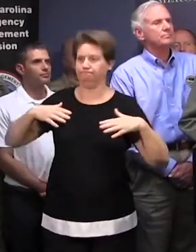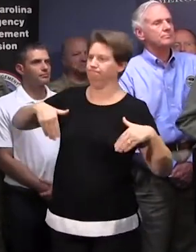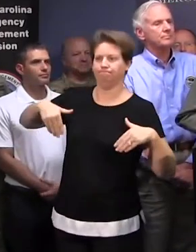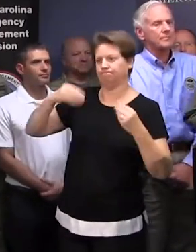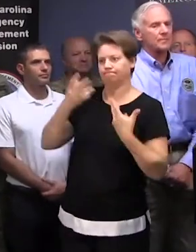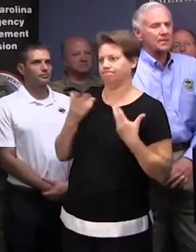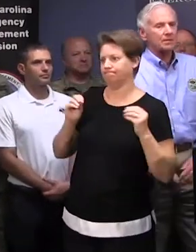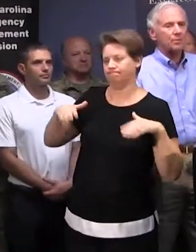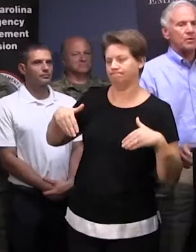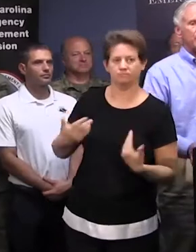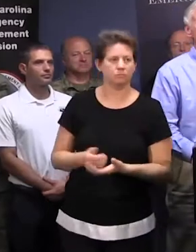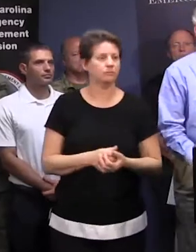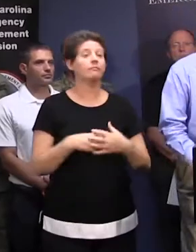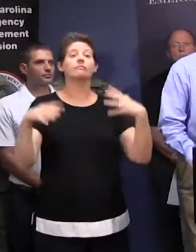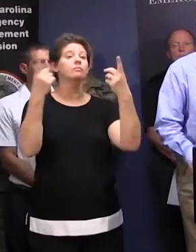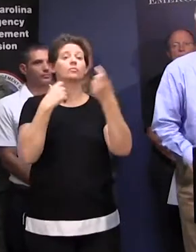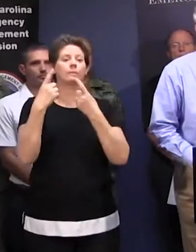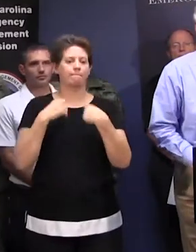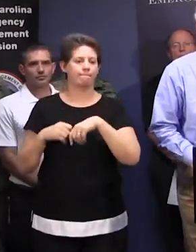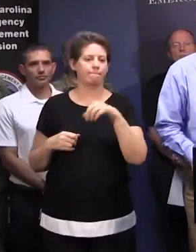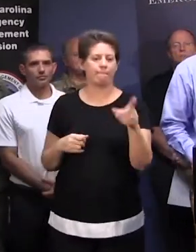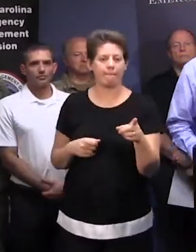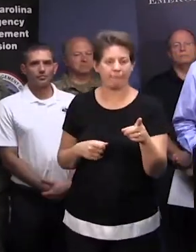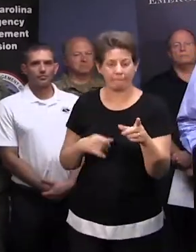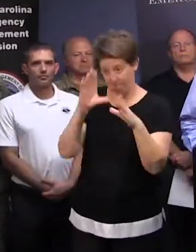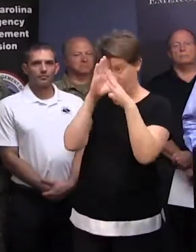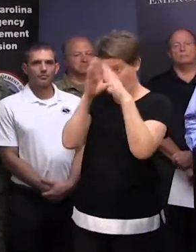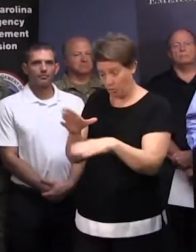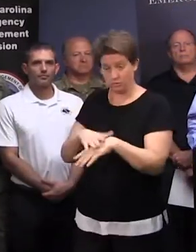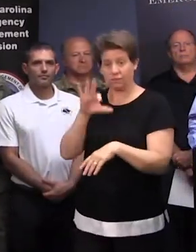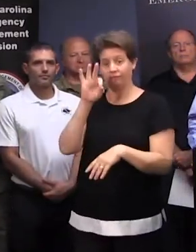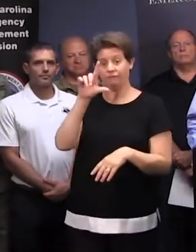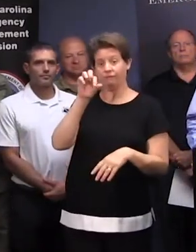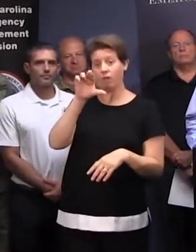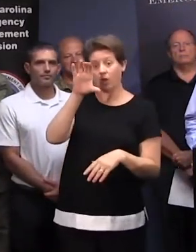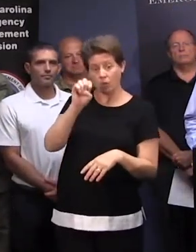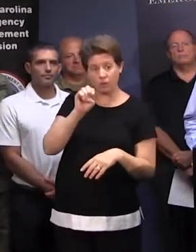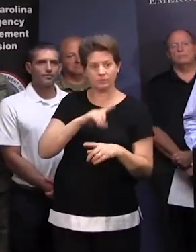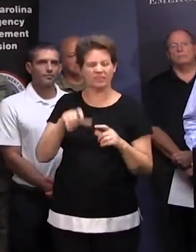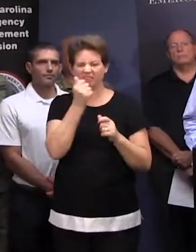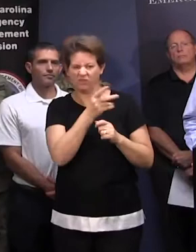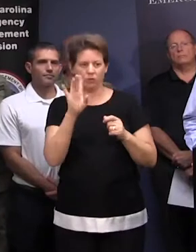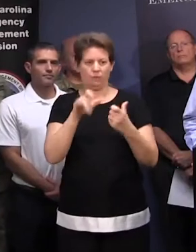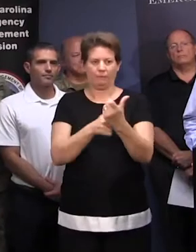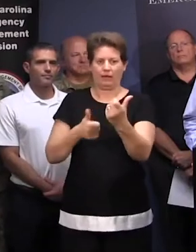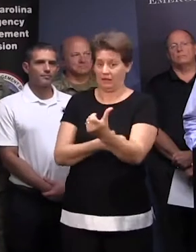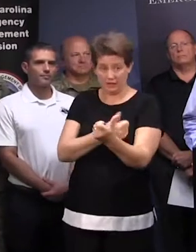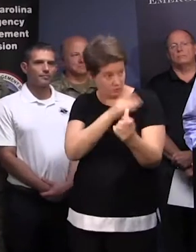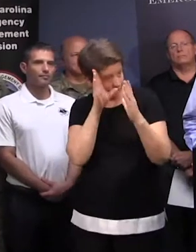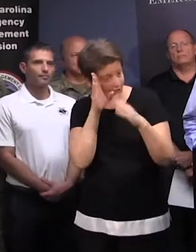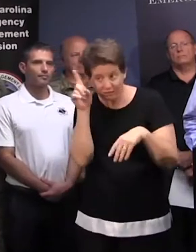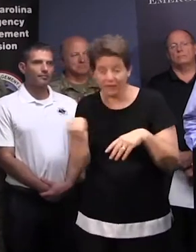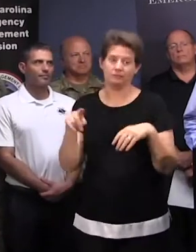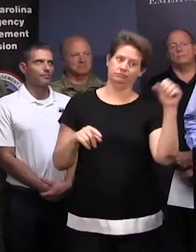the process. More questions? Our focus is obviously on Florence, but there's a few storm systems right behind it. Are you guys paying attention